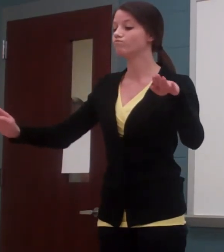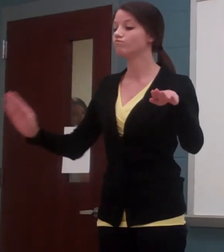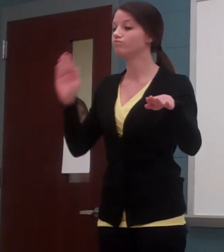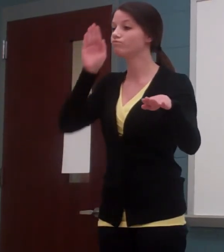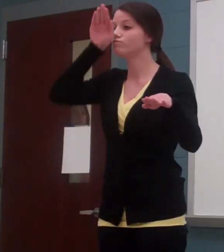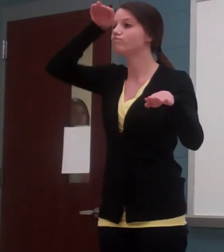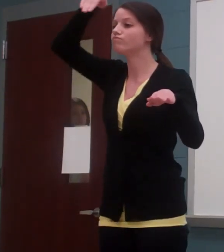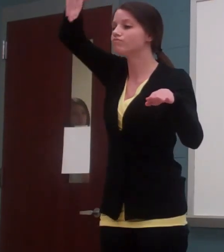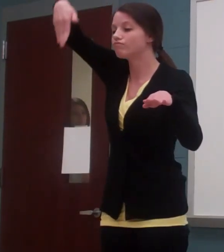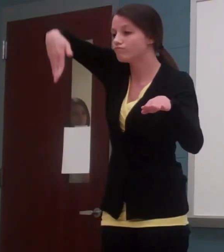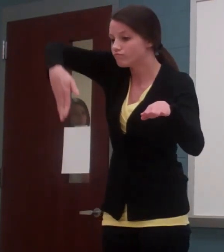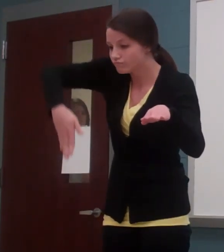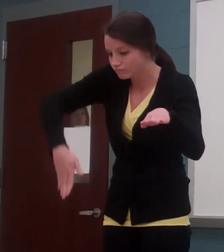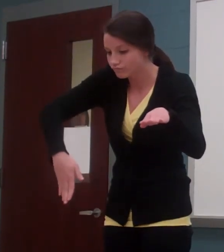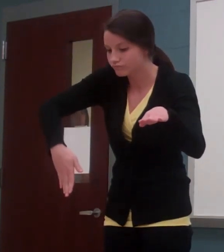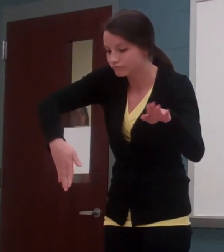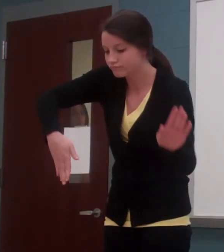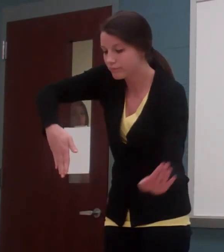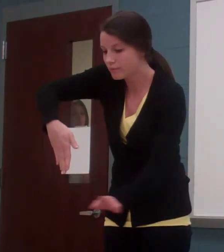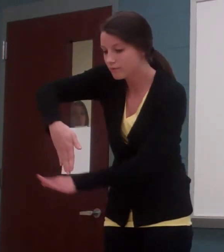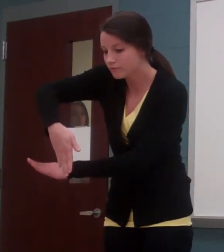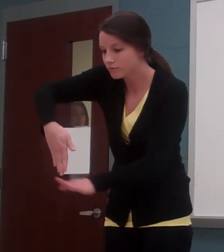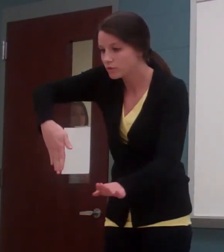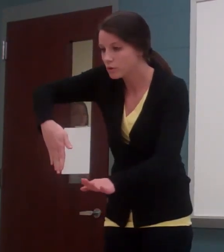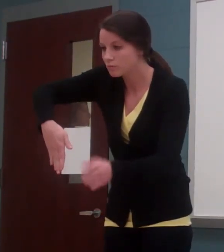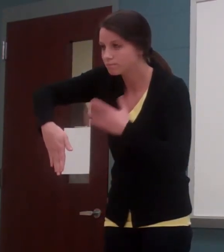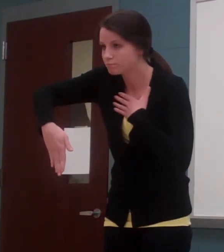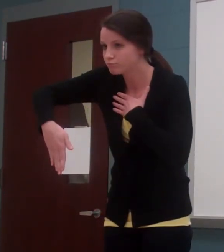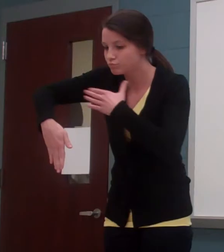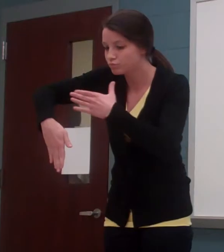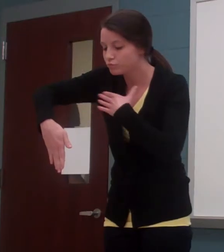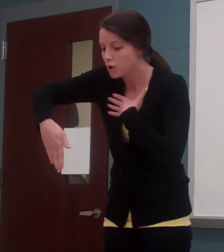First, the elephants must blow away the covering layer of silt.